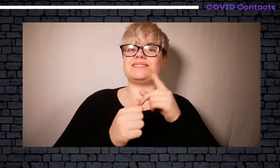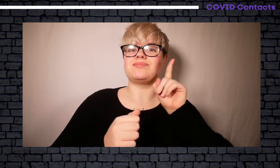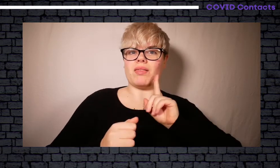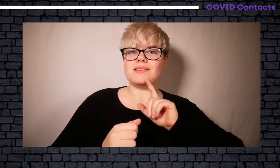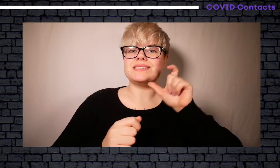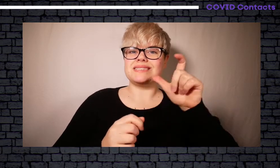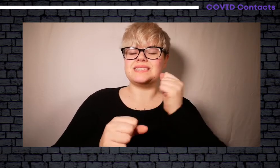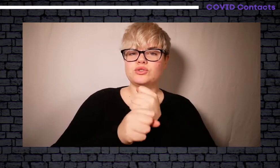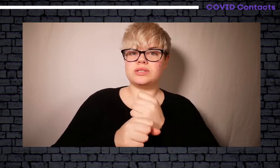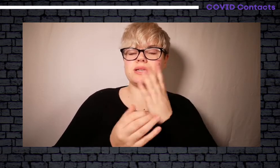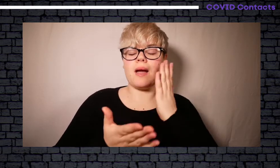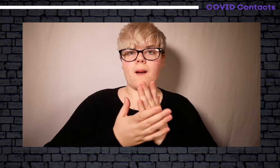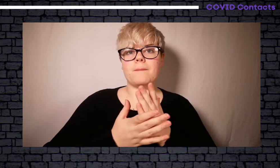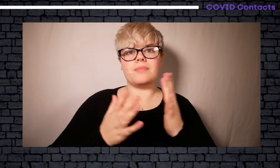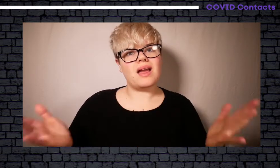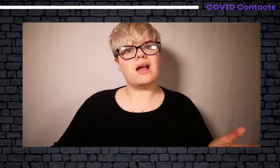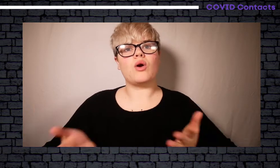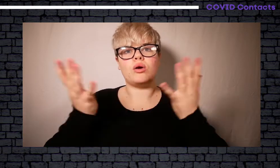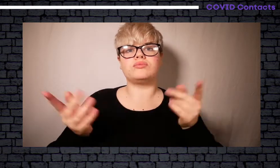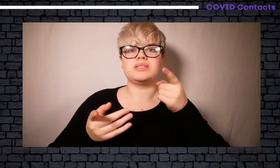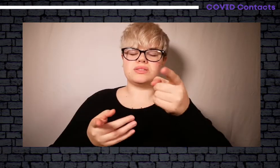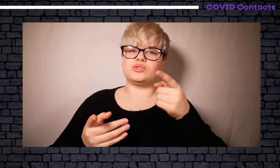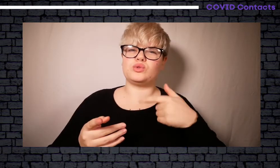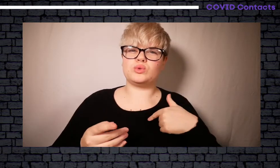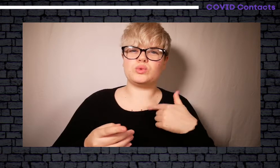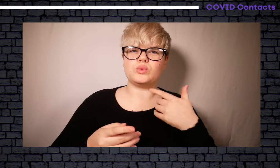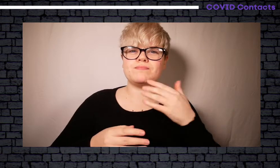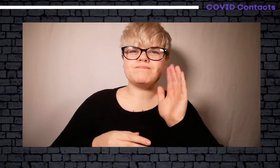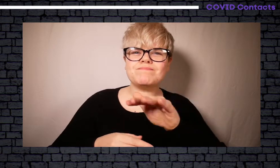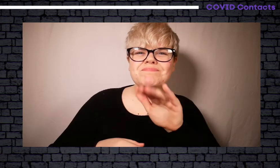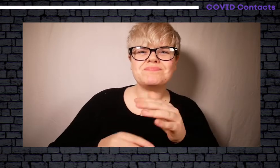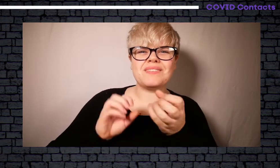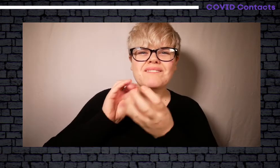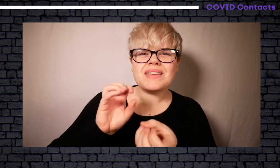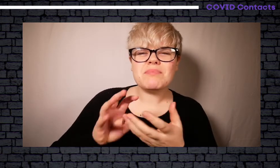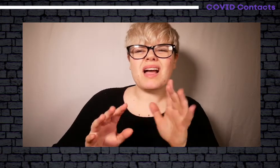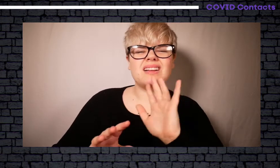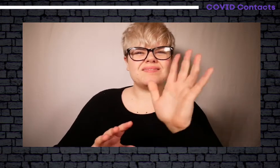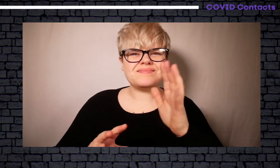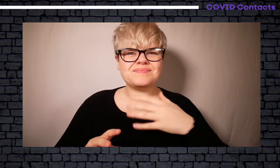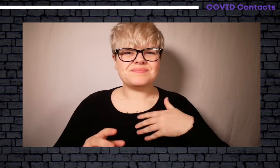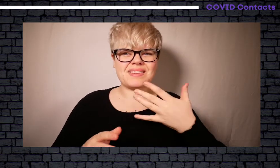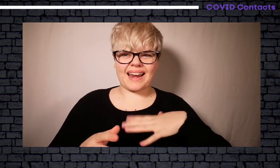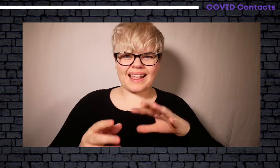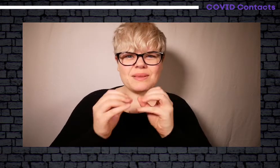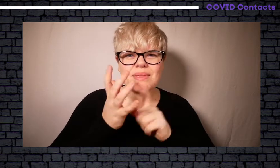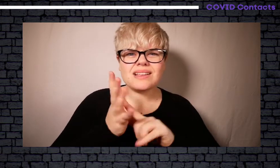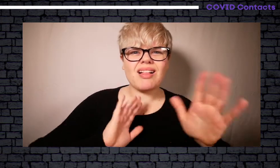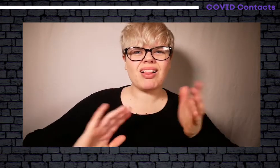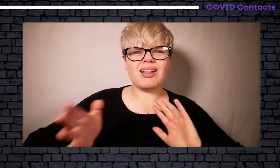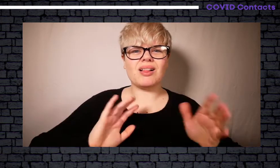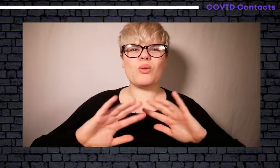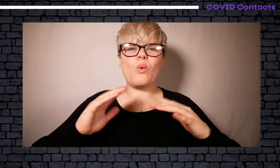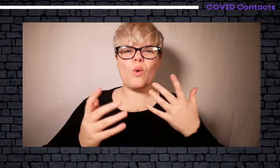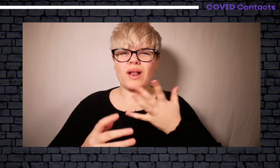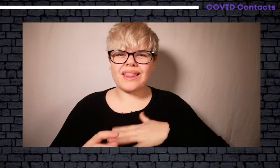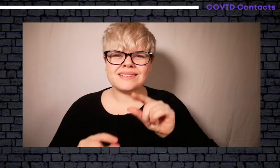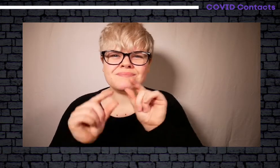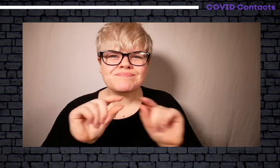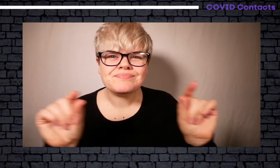However, Southford Deaf Advocacy and Southford CCG encourage you to provide feedback. It could be that you want